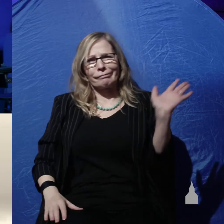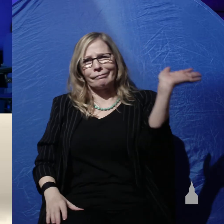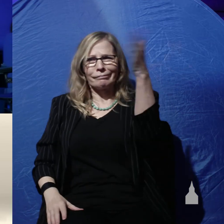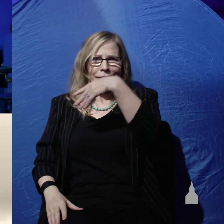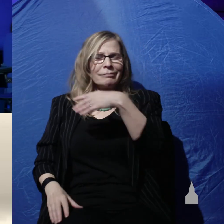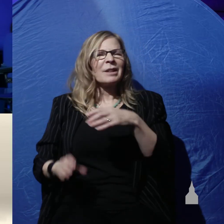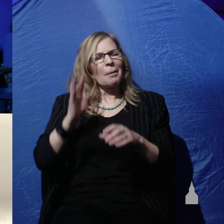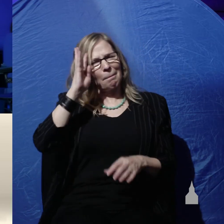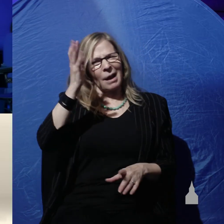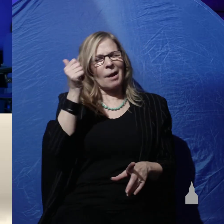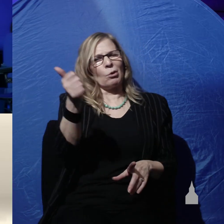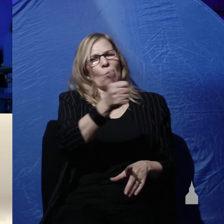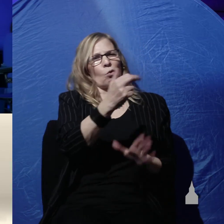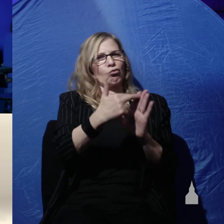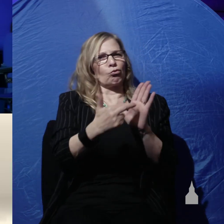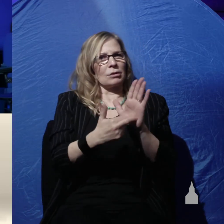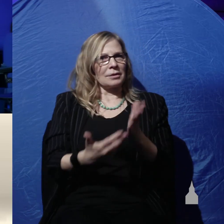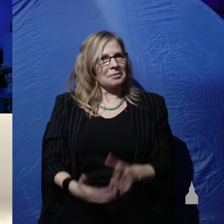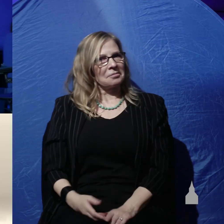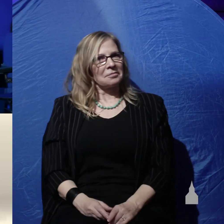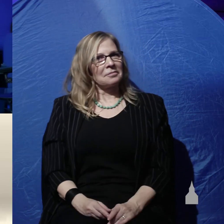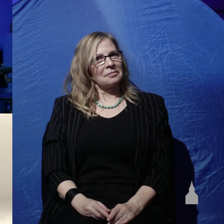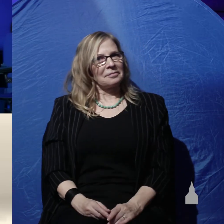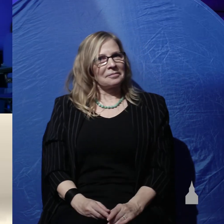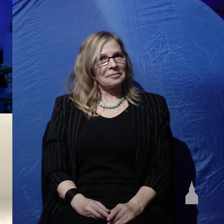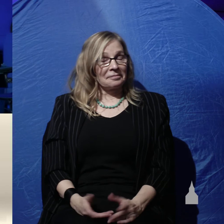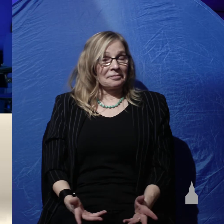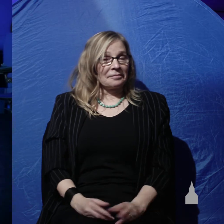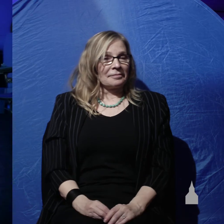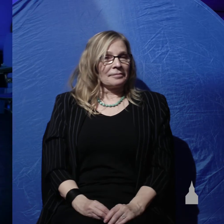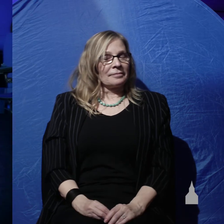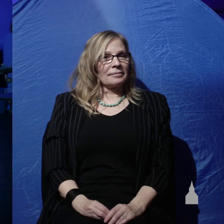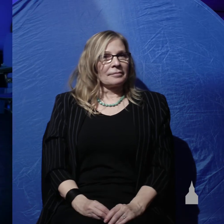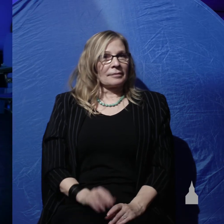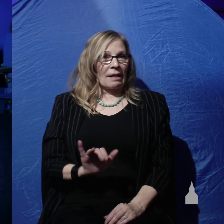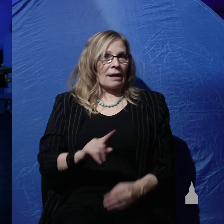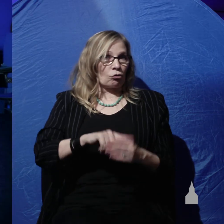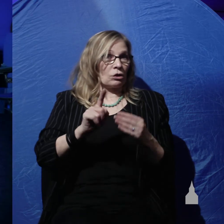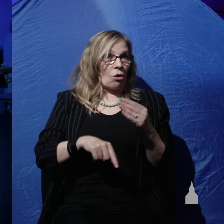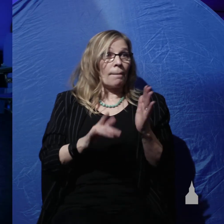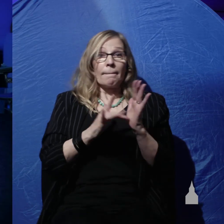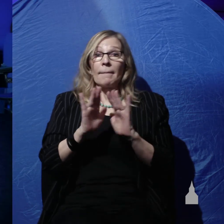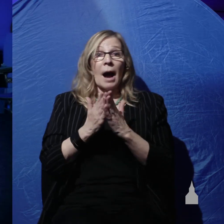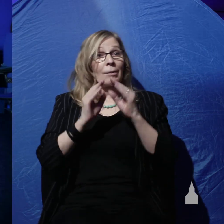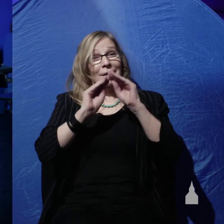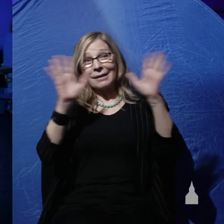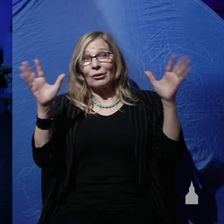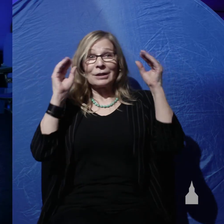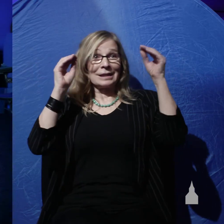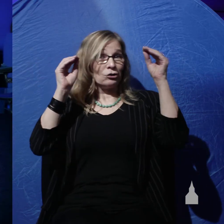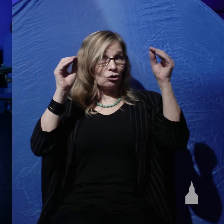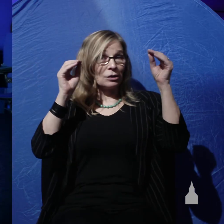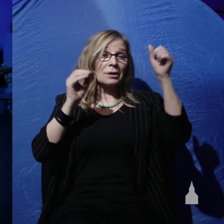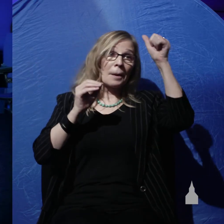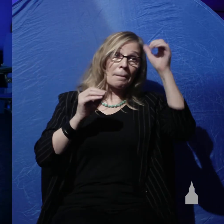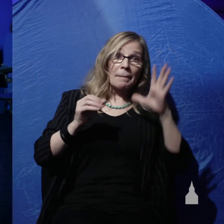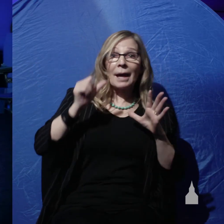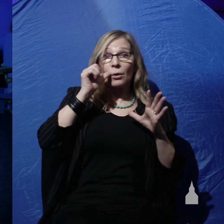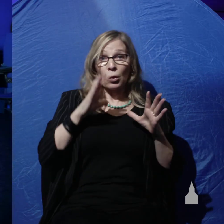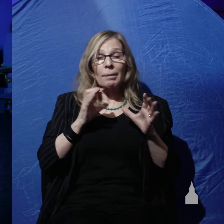make your own rules the Bible clearly teaches that men and women are made in the image